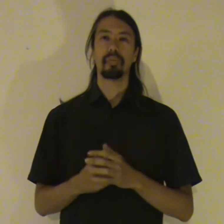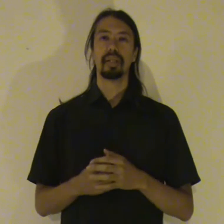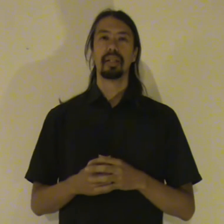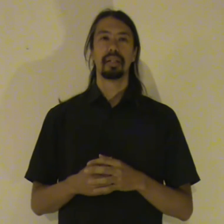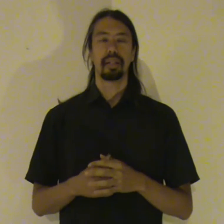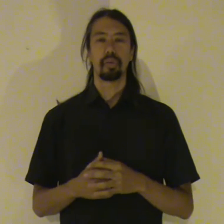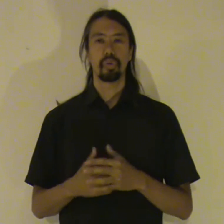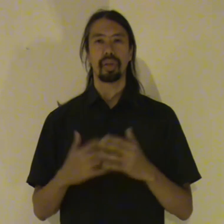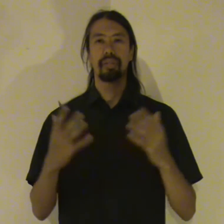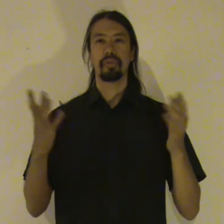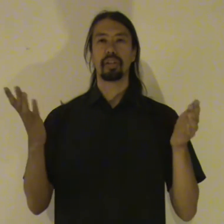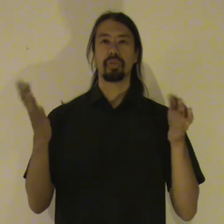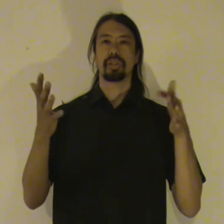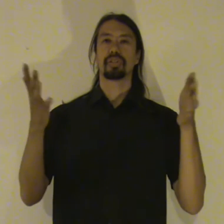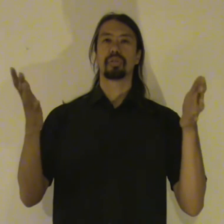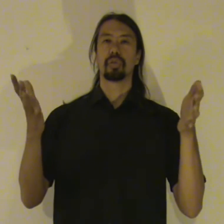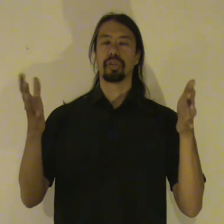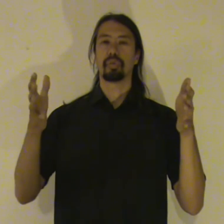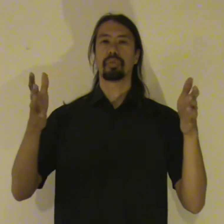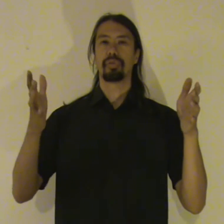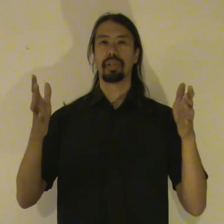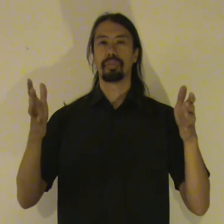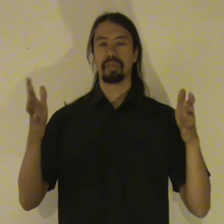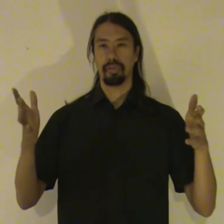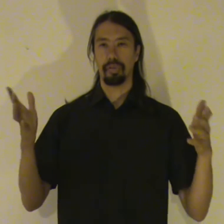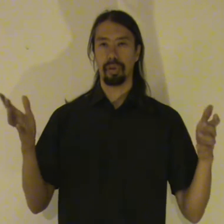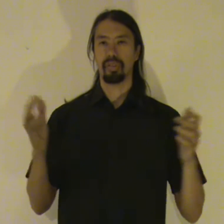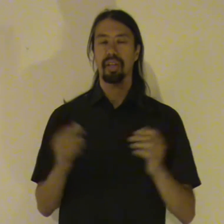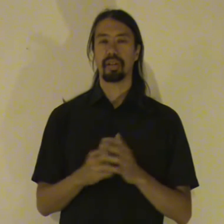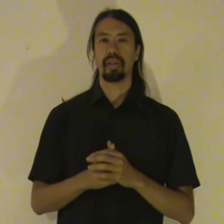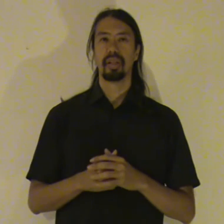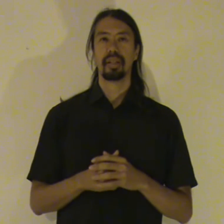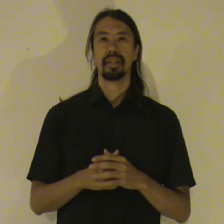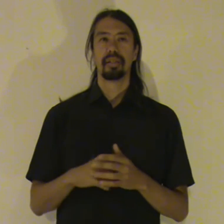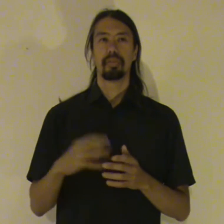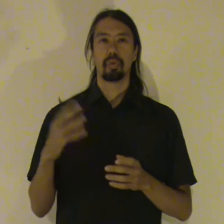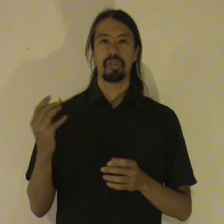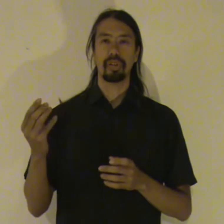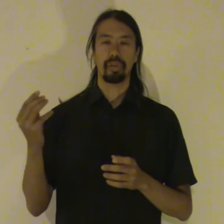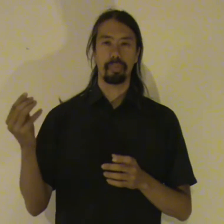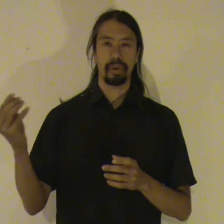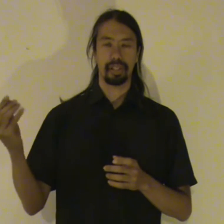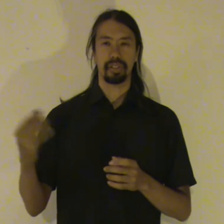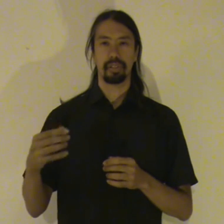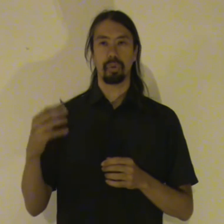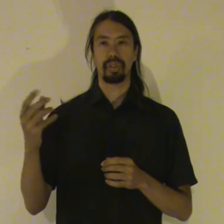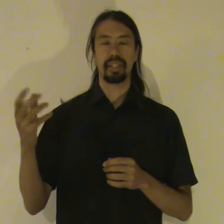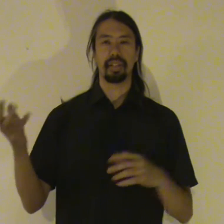Then usually the things which are strongest. Will reveal themselves first. And the more subtle impressions. The more details.